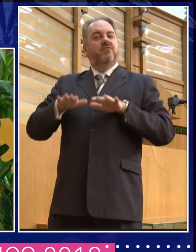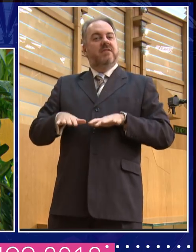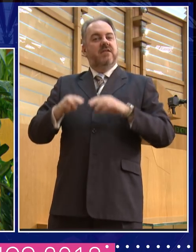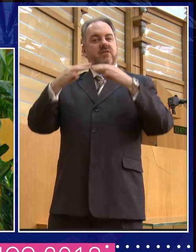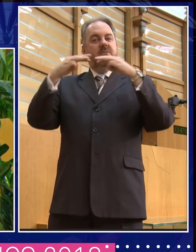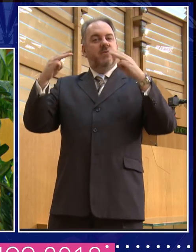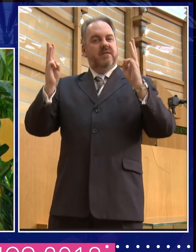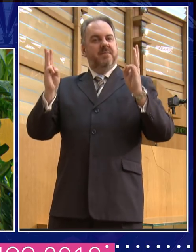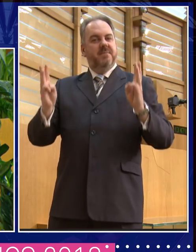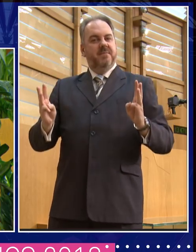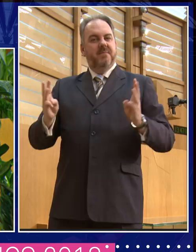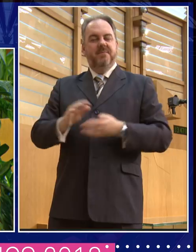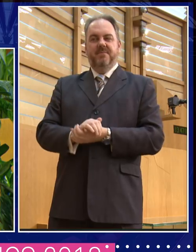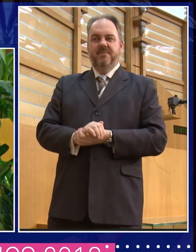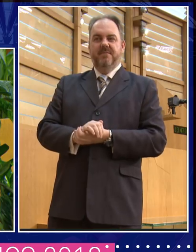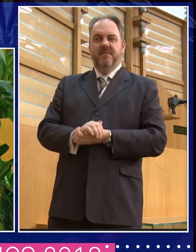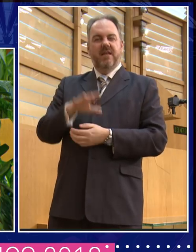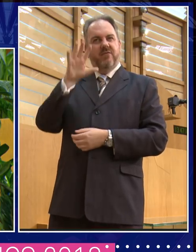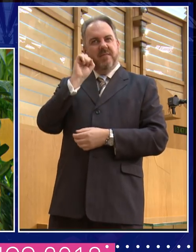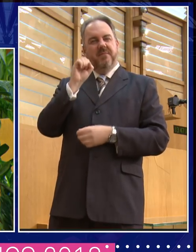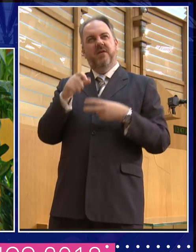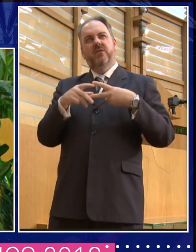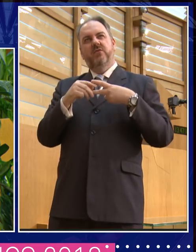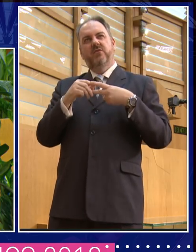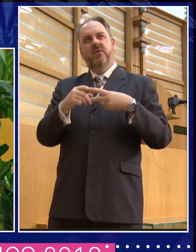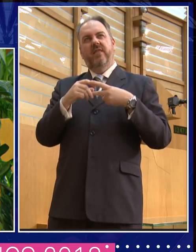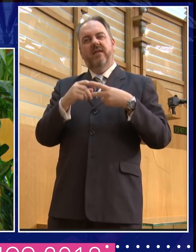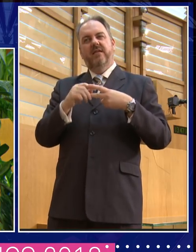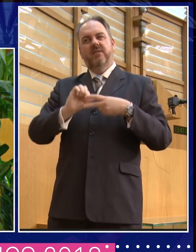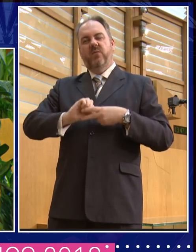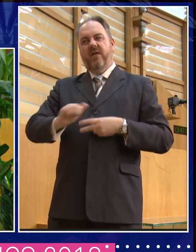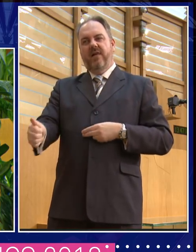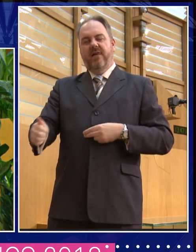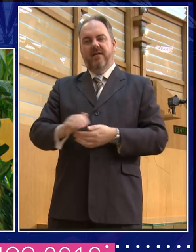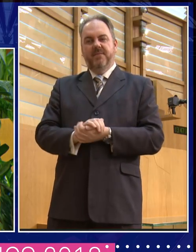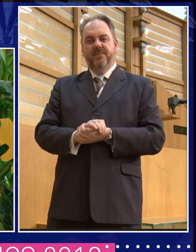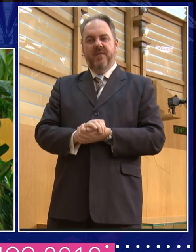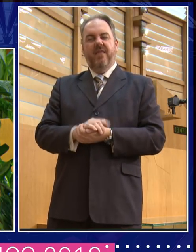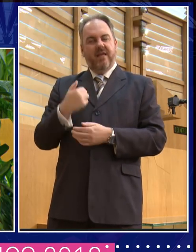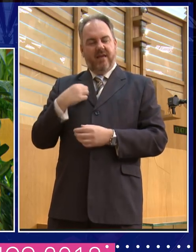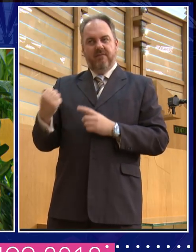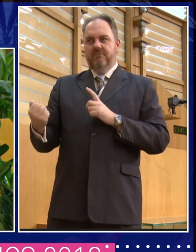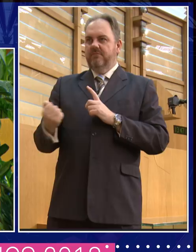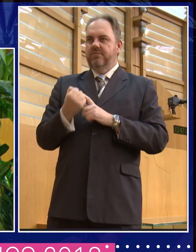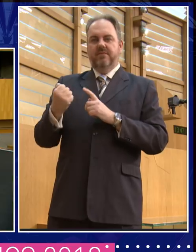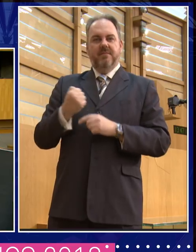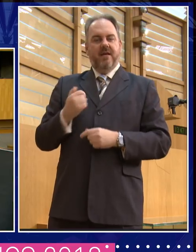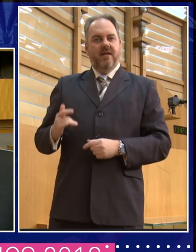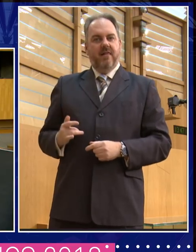things I remember about that, which I think were absolutely formative for me. Because first of we went to